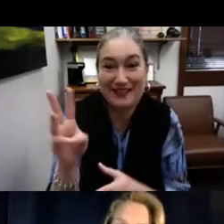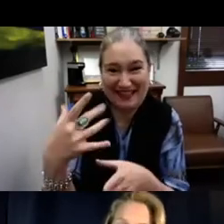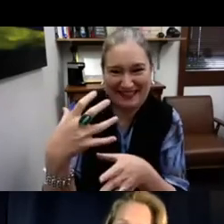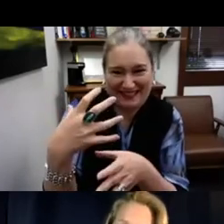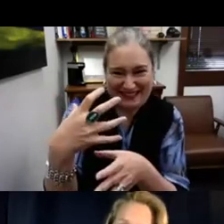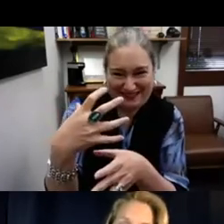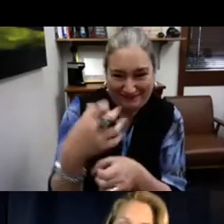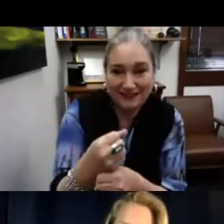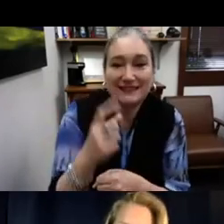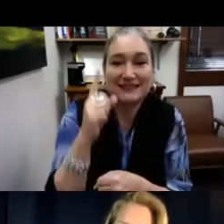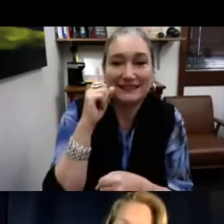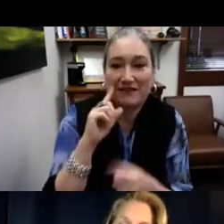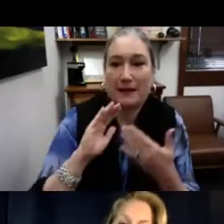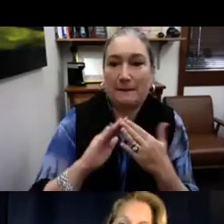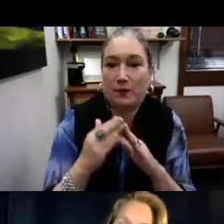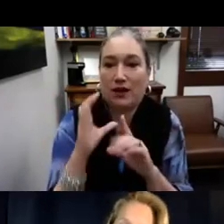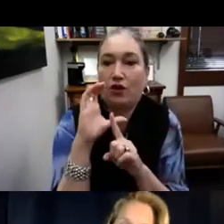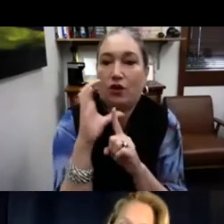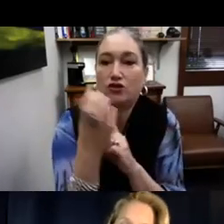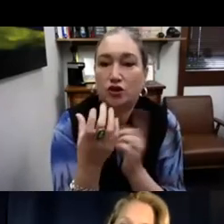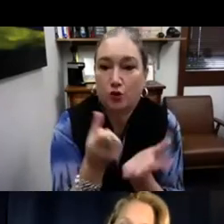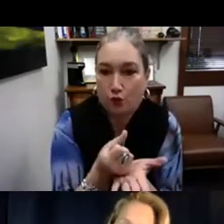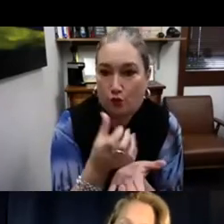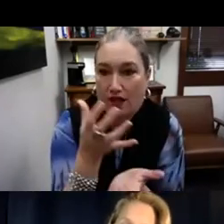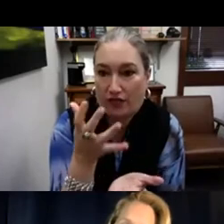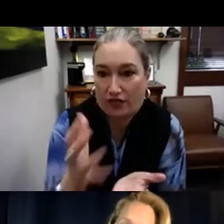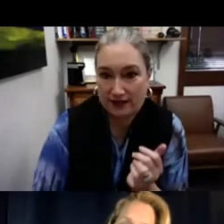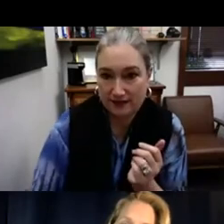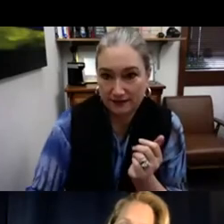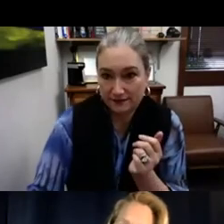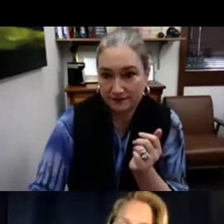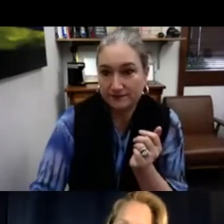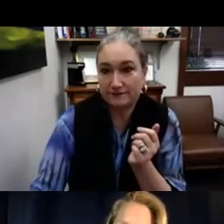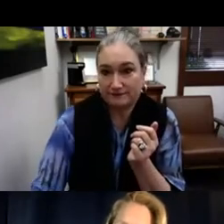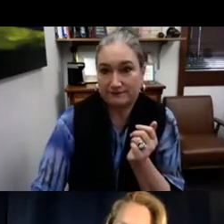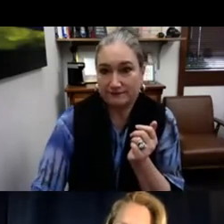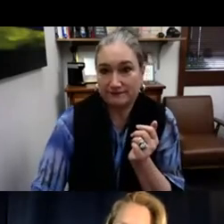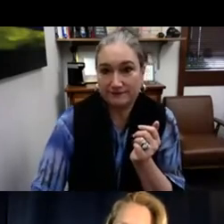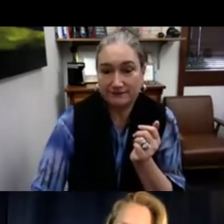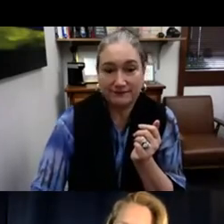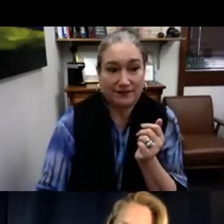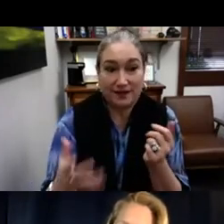DCCW, which stands for Deaf Community Cultural Wealth.